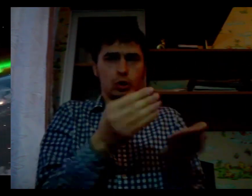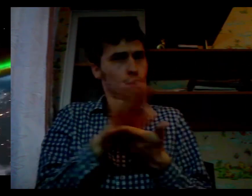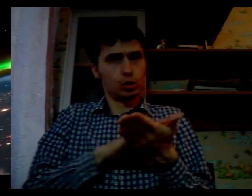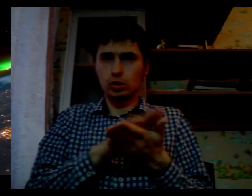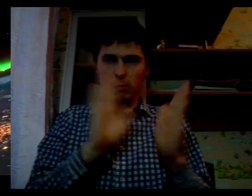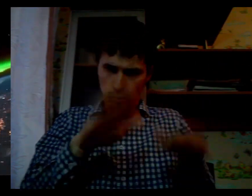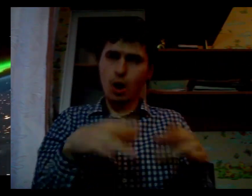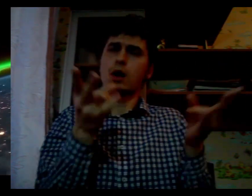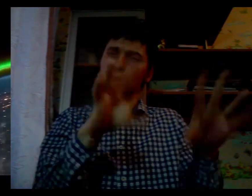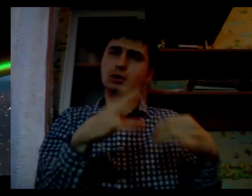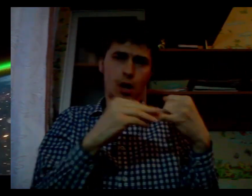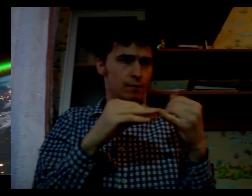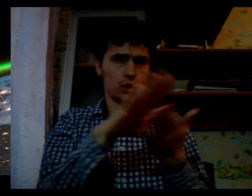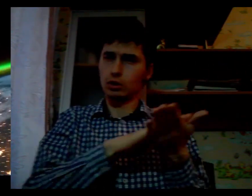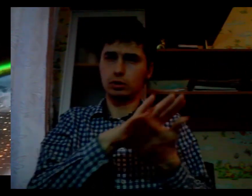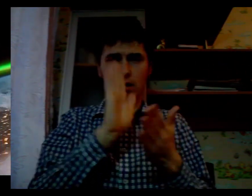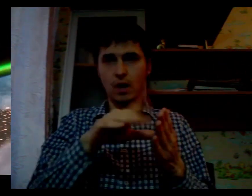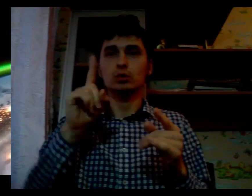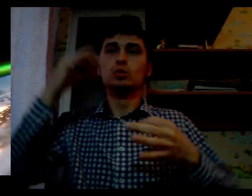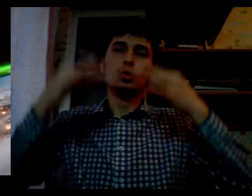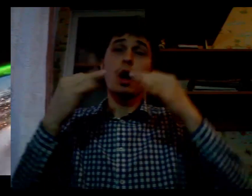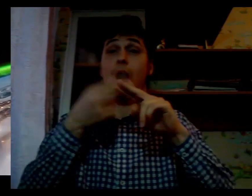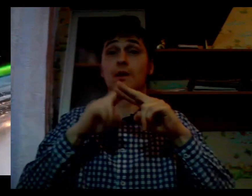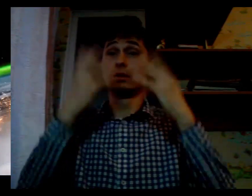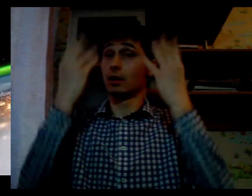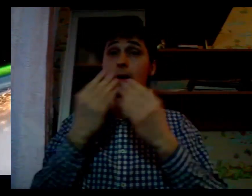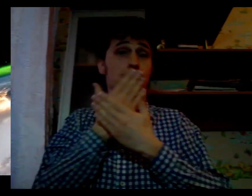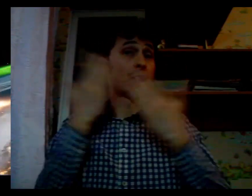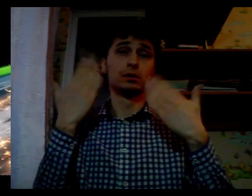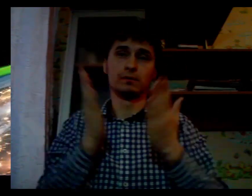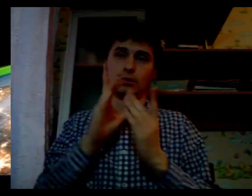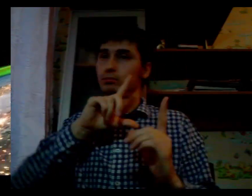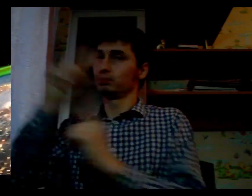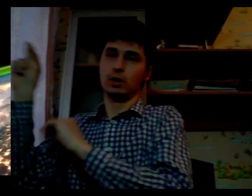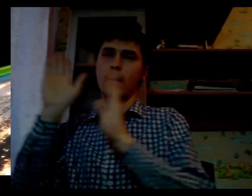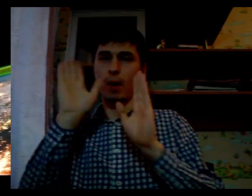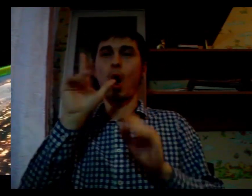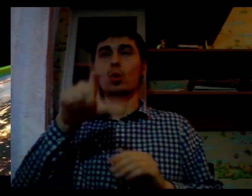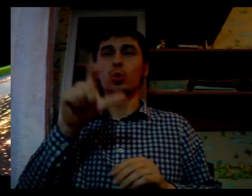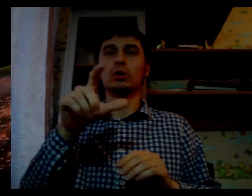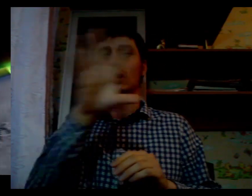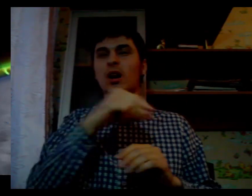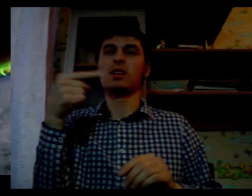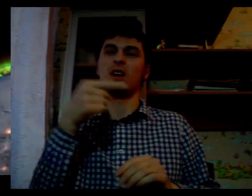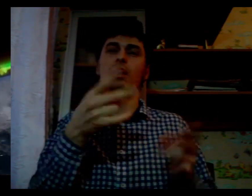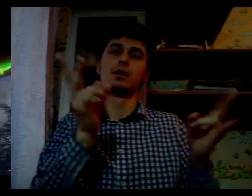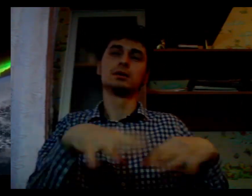Realizing this goal will require an intrapreneurial spirit, an a new generation of scientists